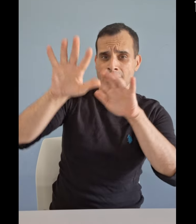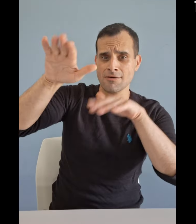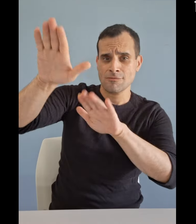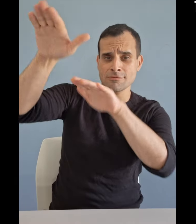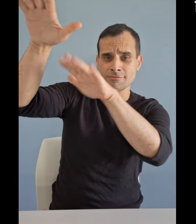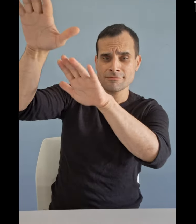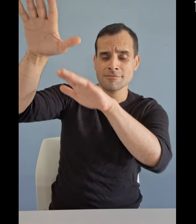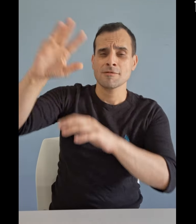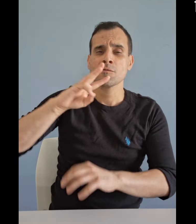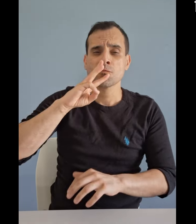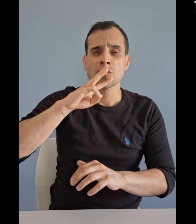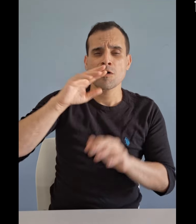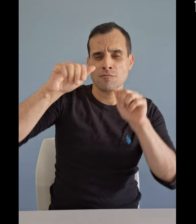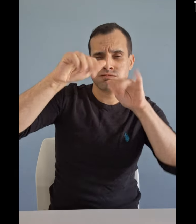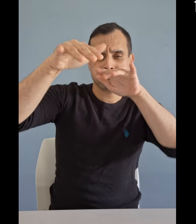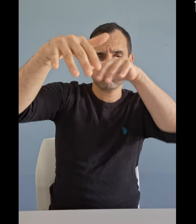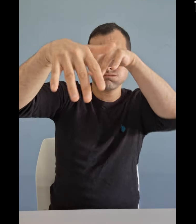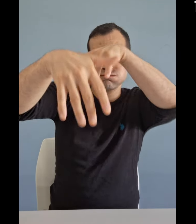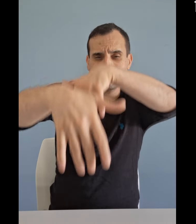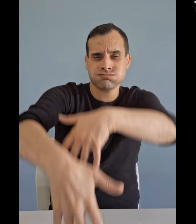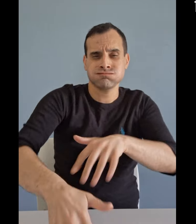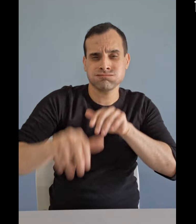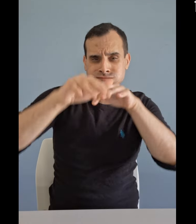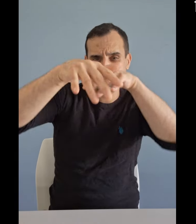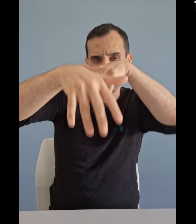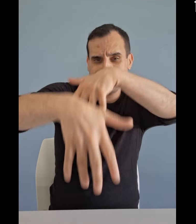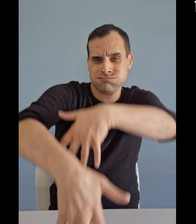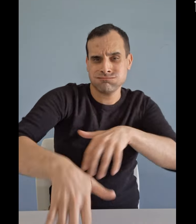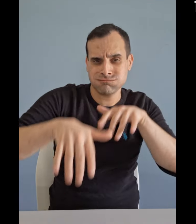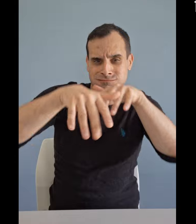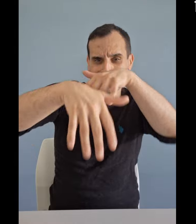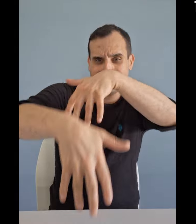A tall mountain has a waterfall flowing down a cliff.